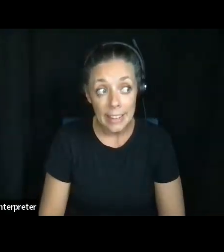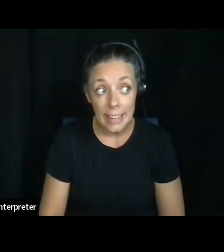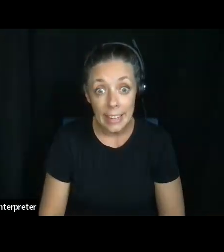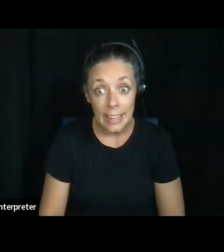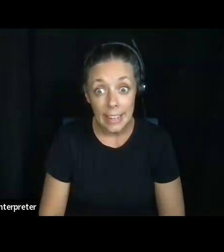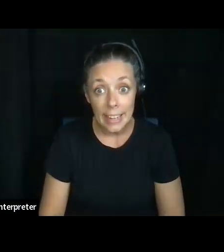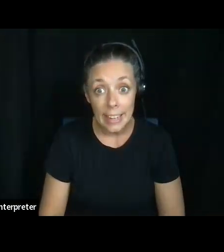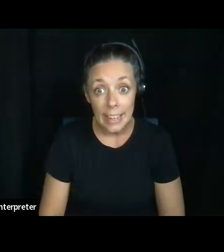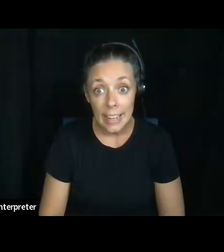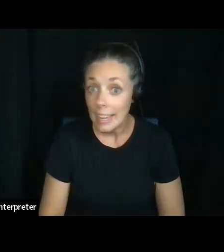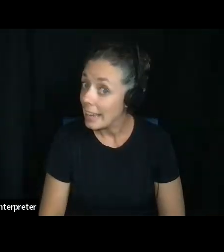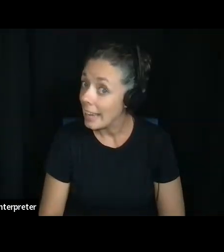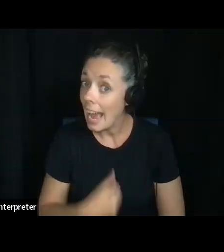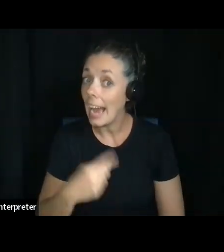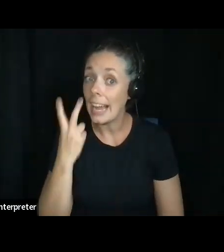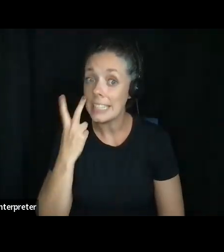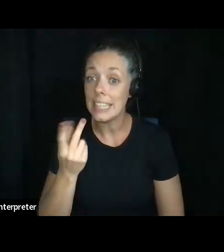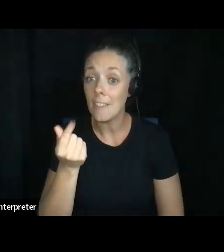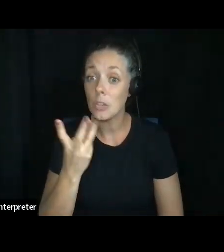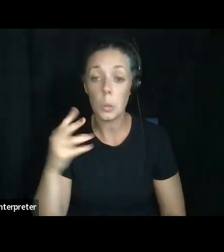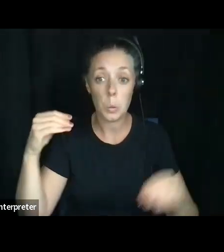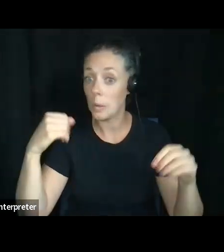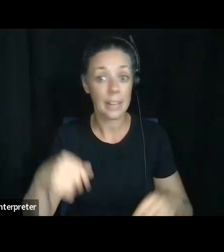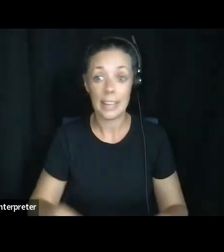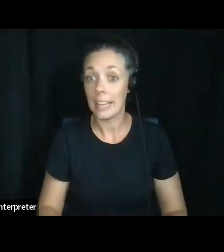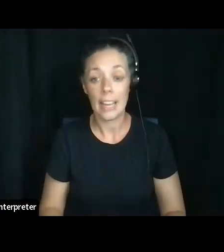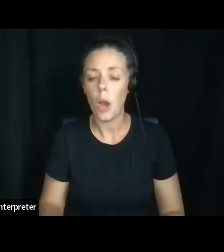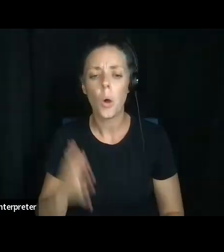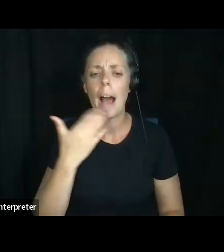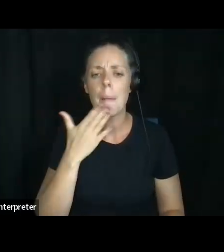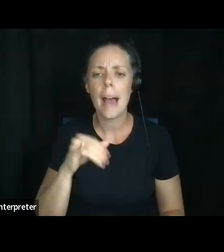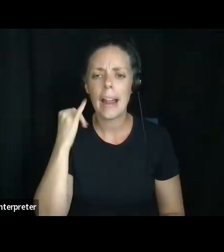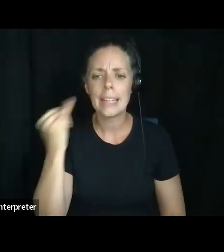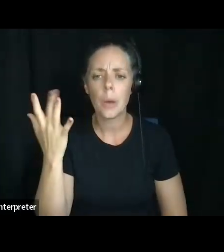I see a shaking. I see a couple of shaking heads. Anybody have any idea why that's a bad idea?